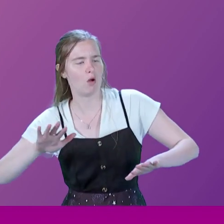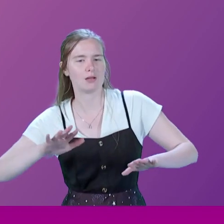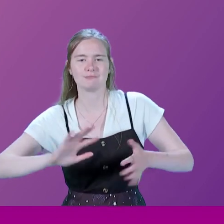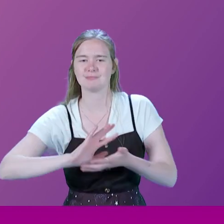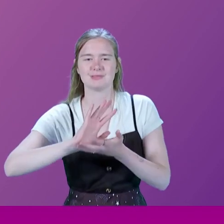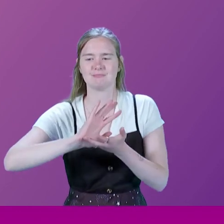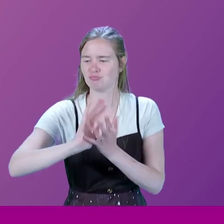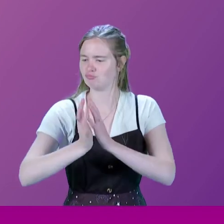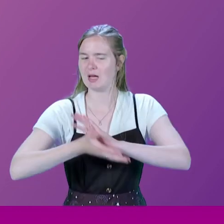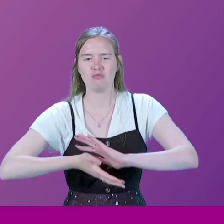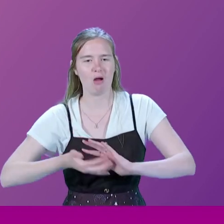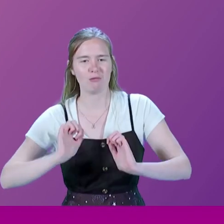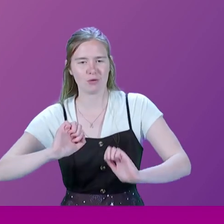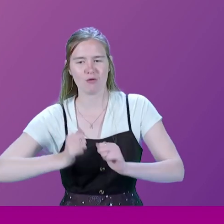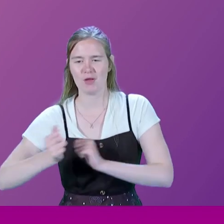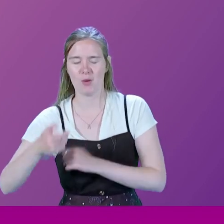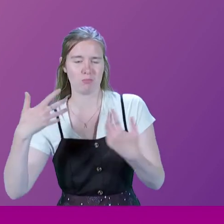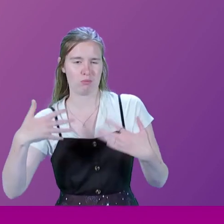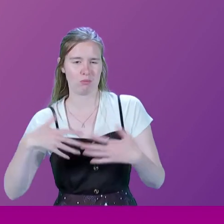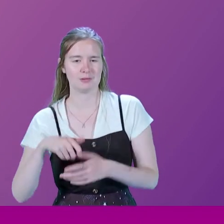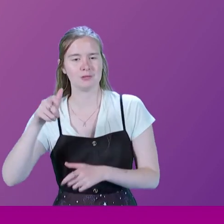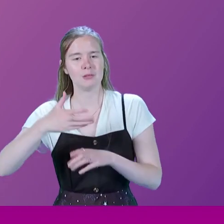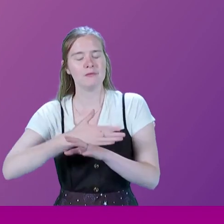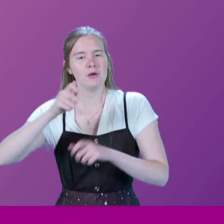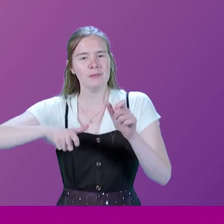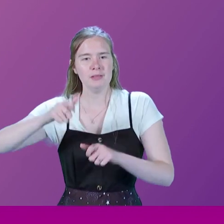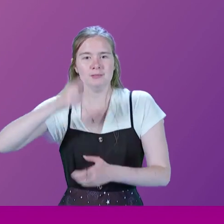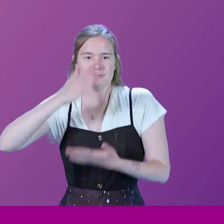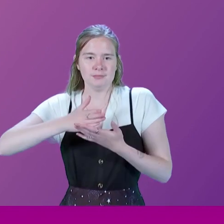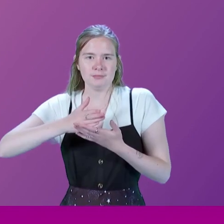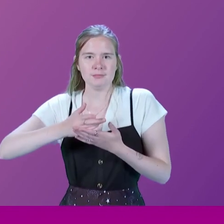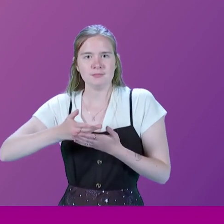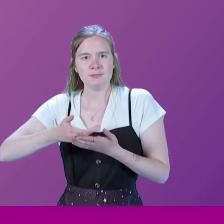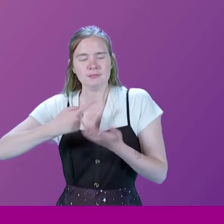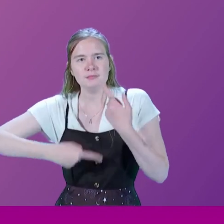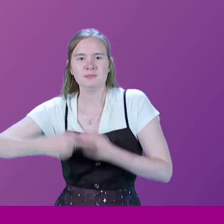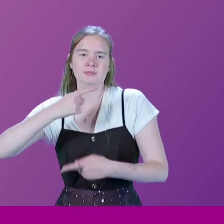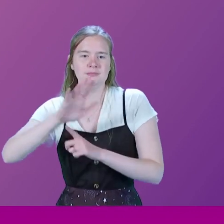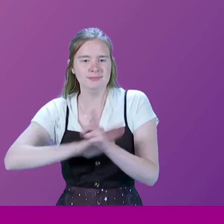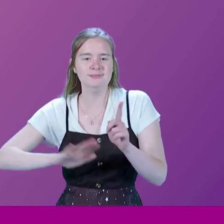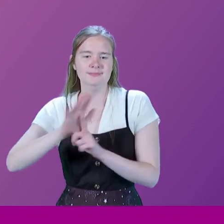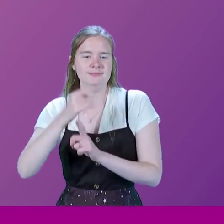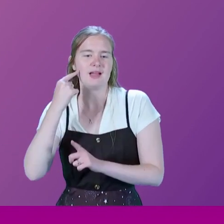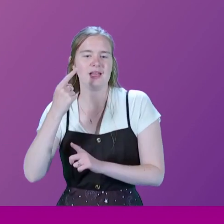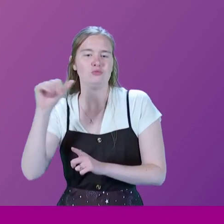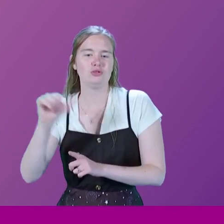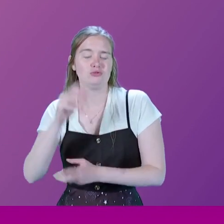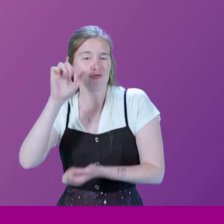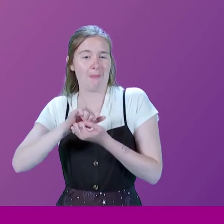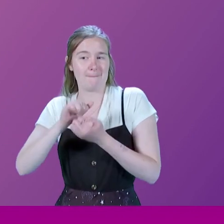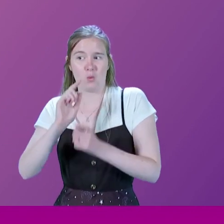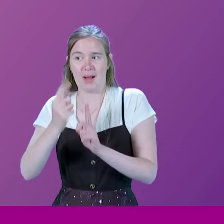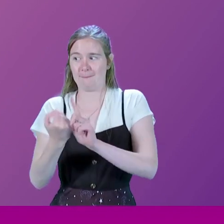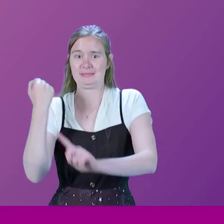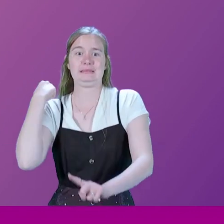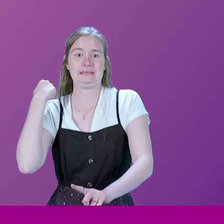disasters on our railways. So before people decide that the answer is to go back to nationalization, I think they should actually remember what things are